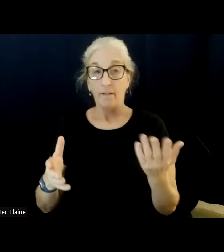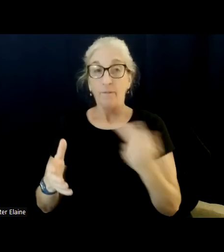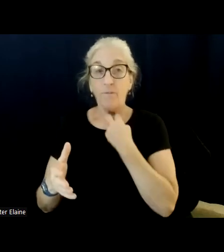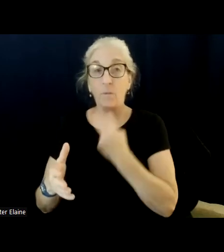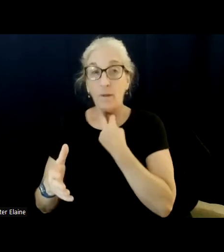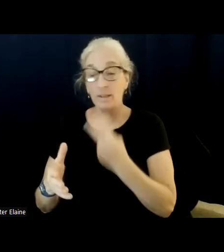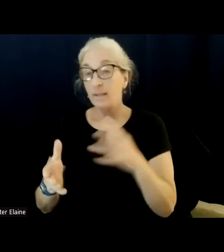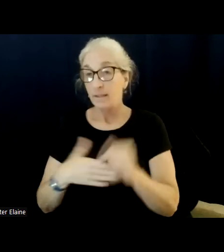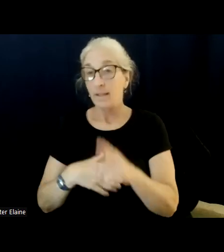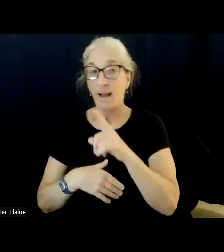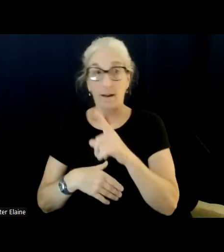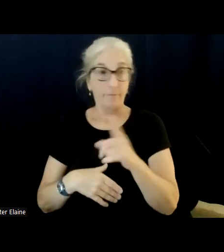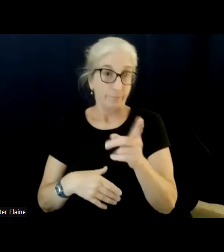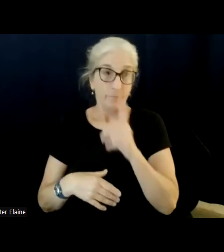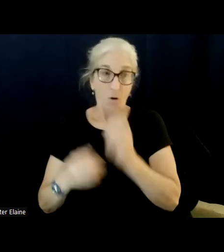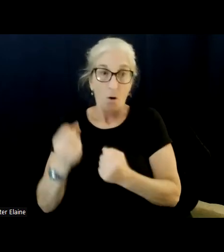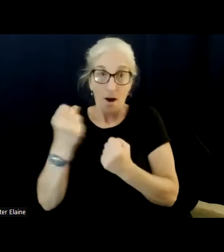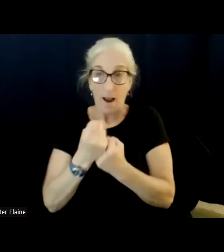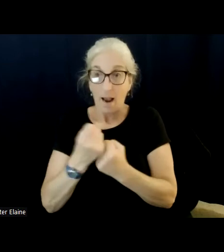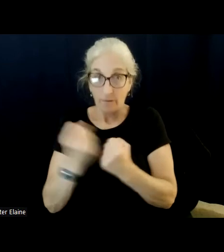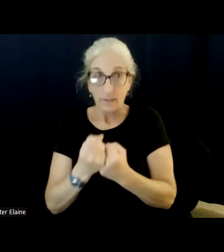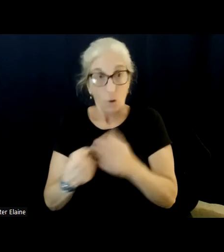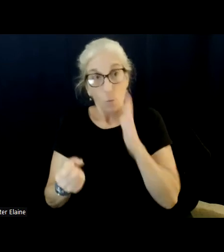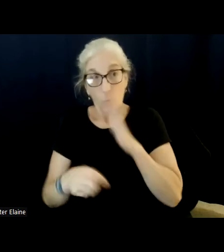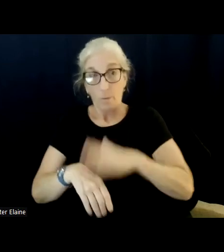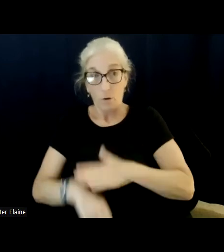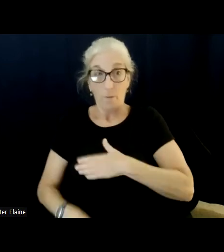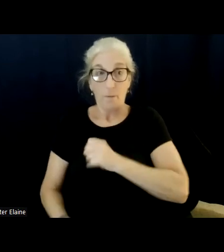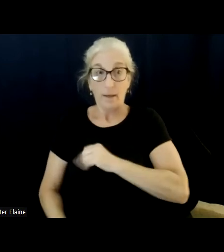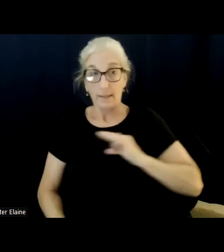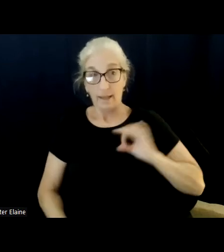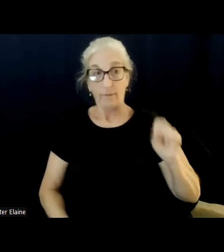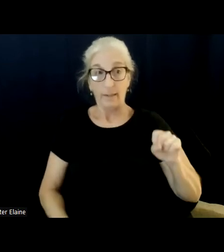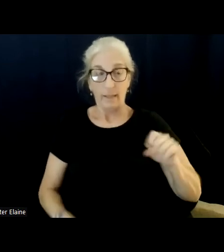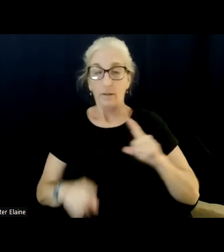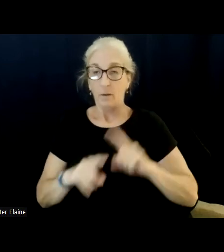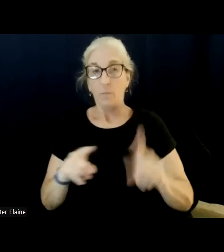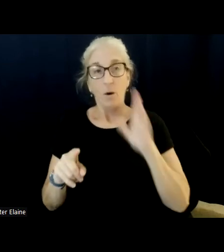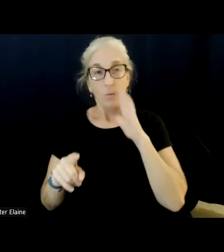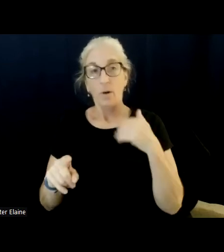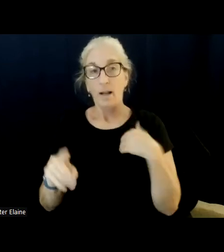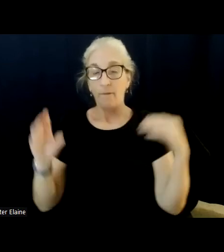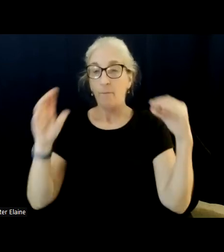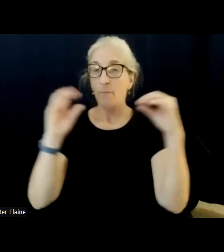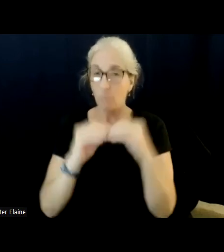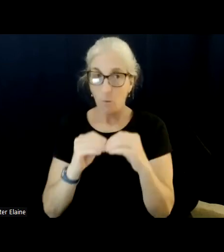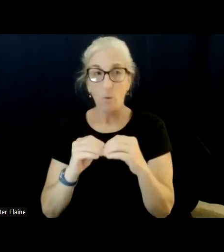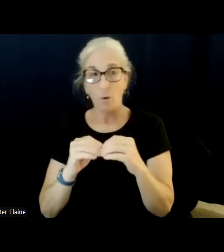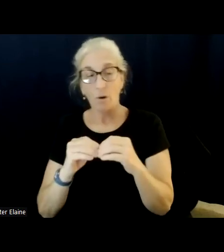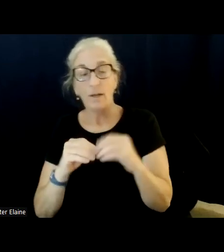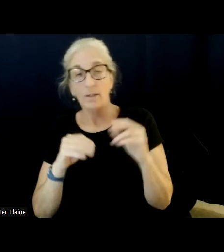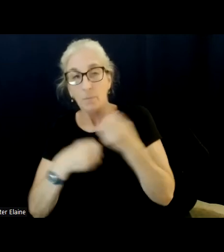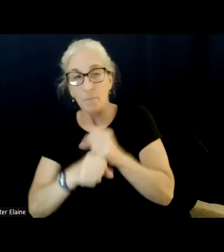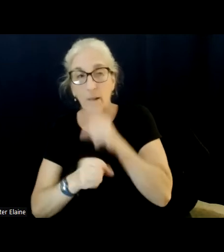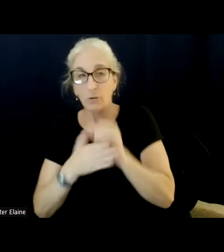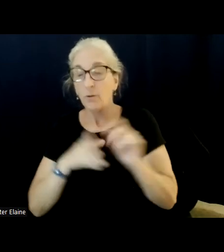actually are fierce advocates would be on my staff and to go beyond that and ensuring that the needs of people on the ground are being met as well. Thank